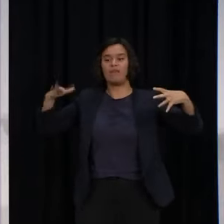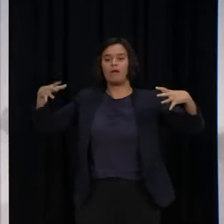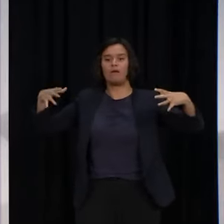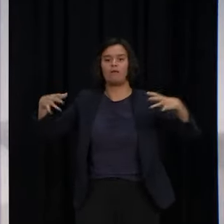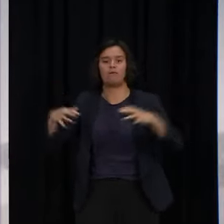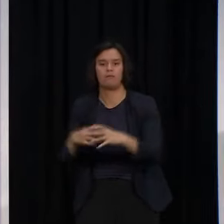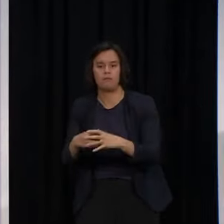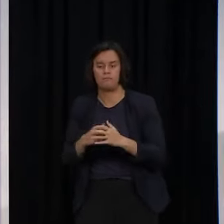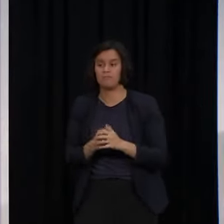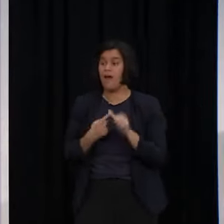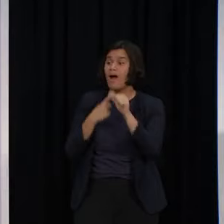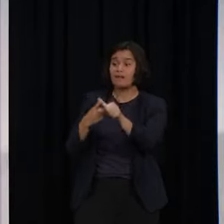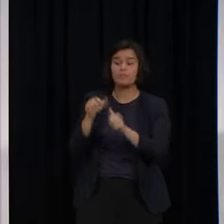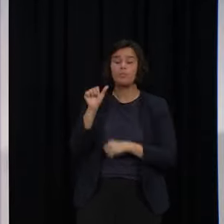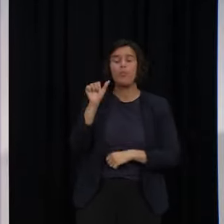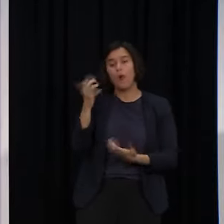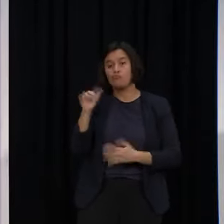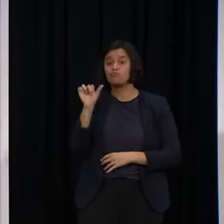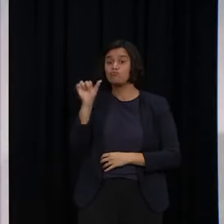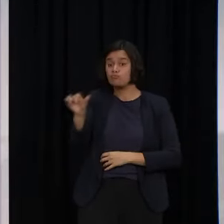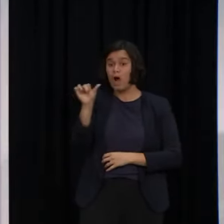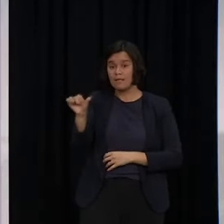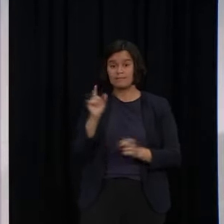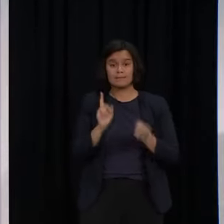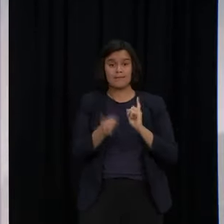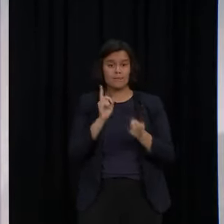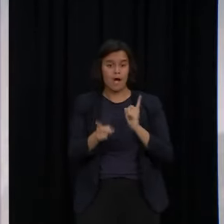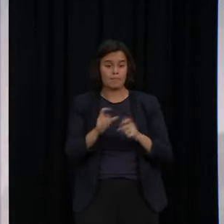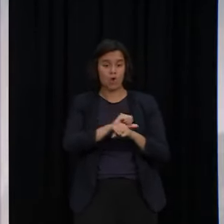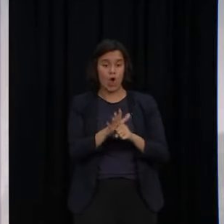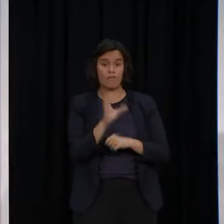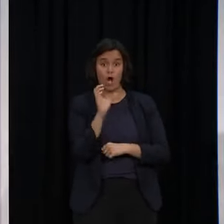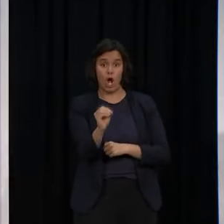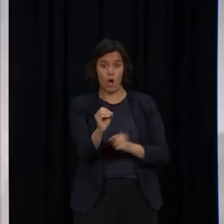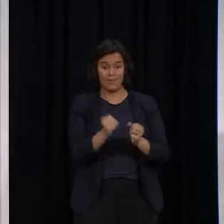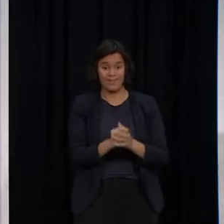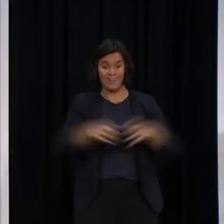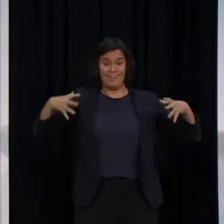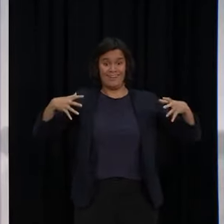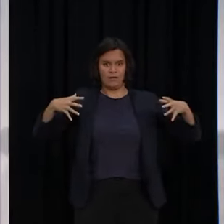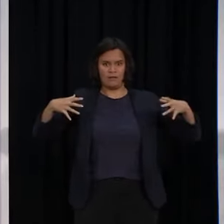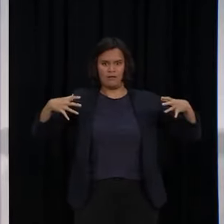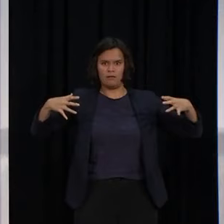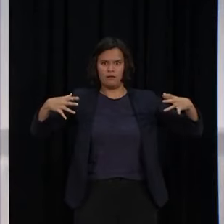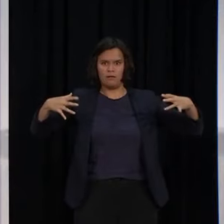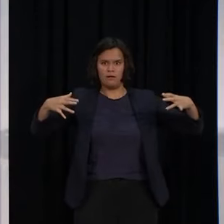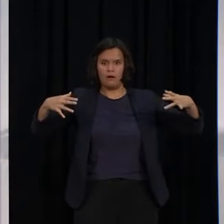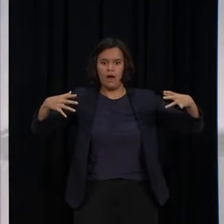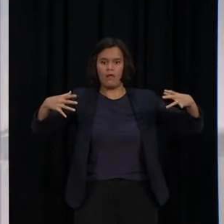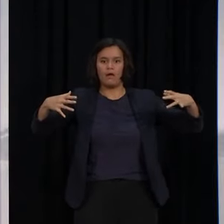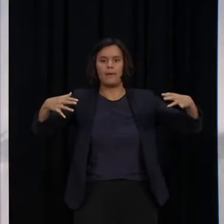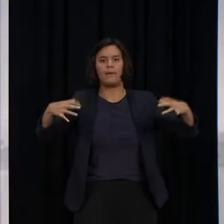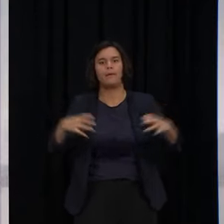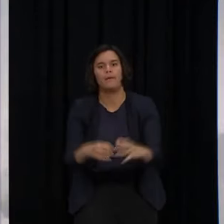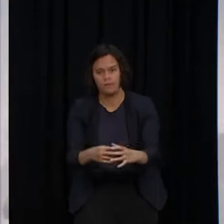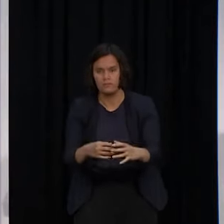peaks. That is true. And much of the difficulty here in making these judgments is because the world has not had Omicron for long. New Zealand